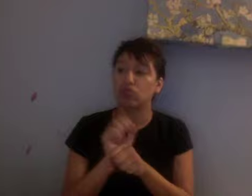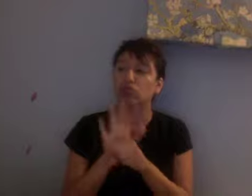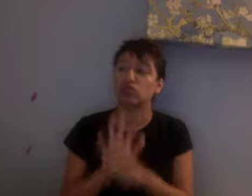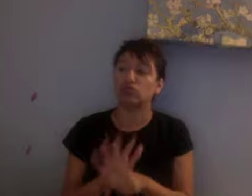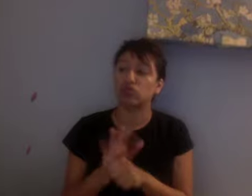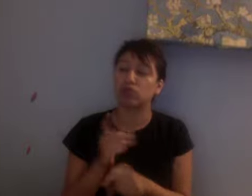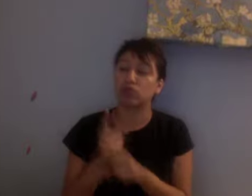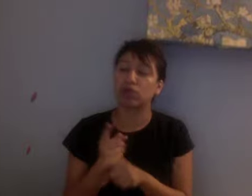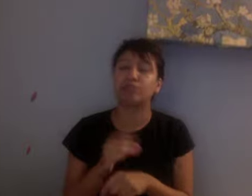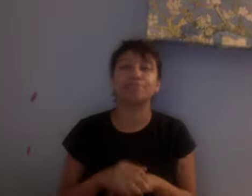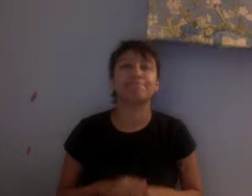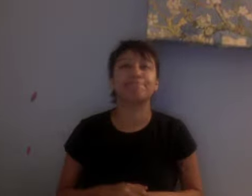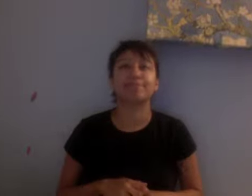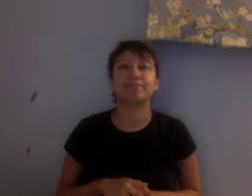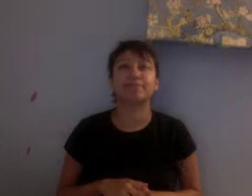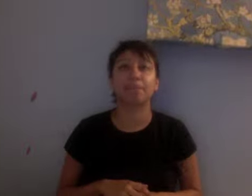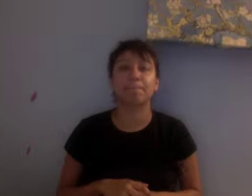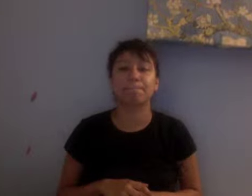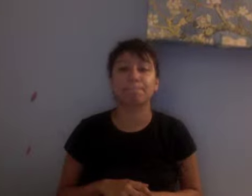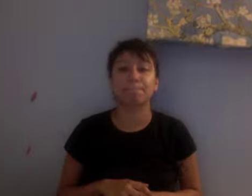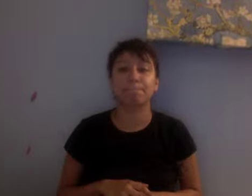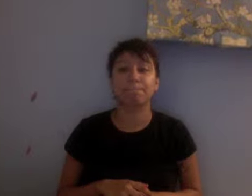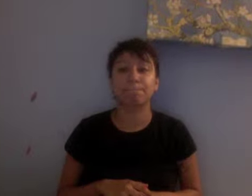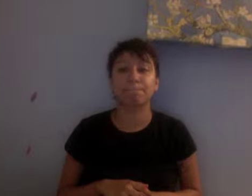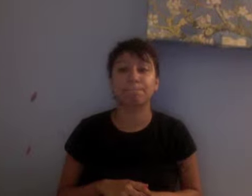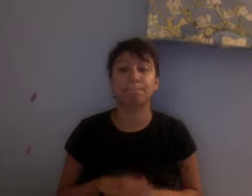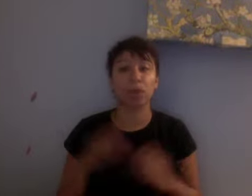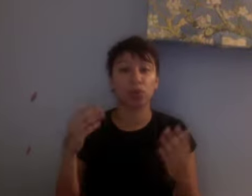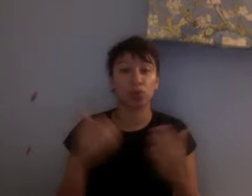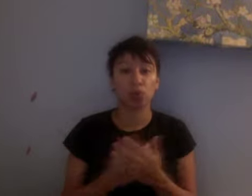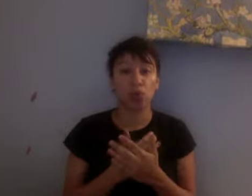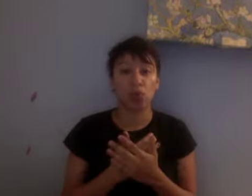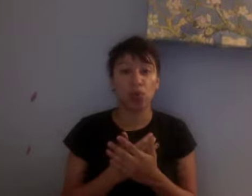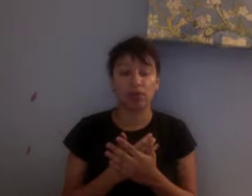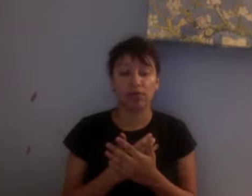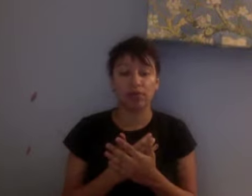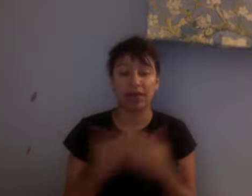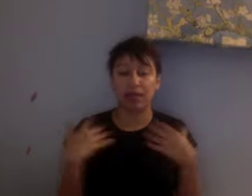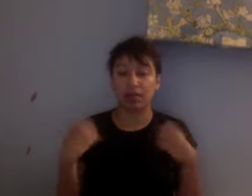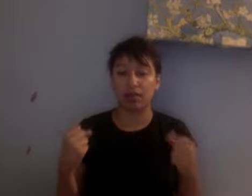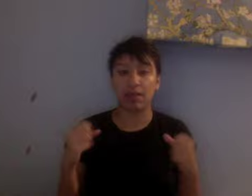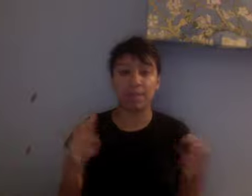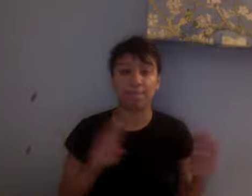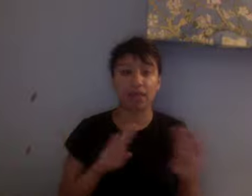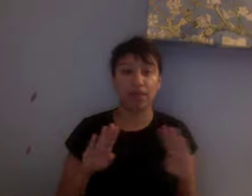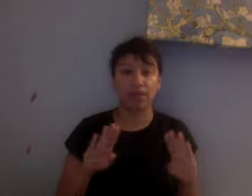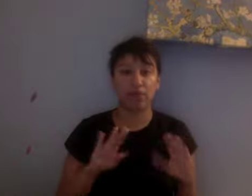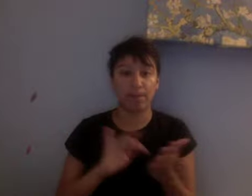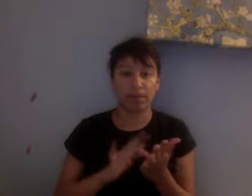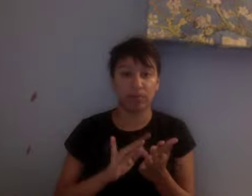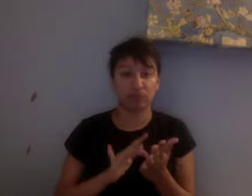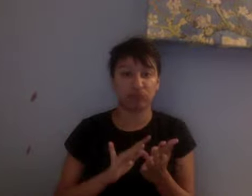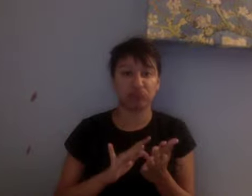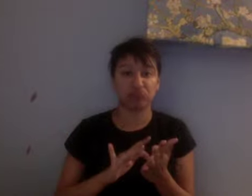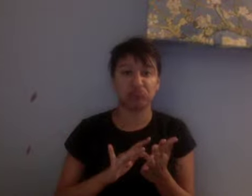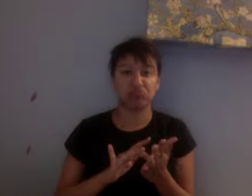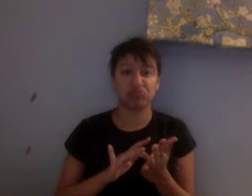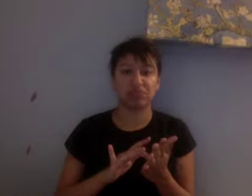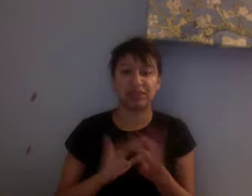There's a field called behavioral medicine that's starting to link these two concepts together. The idea that behavior is